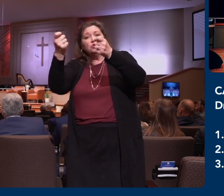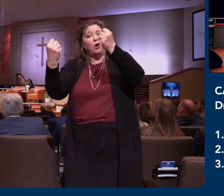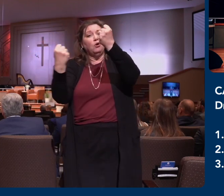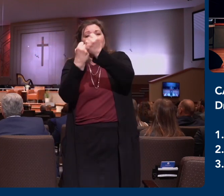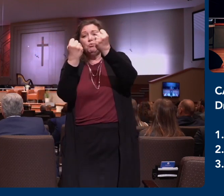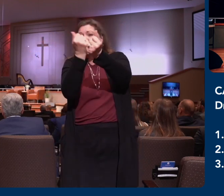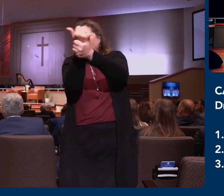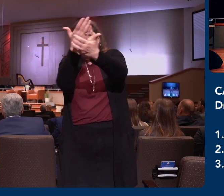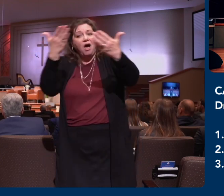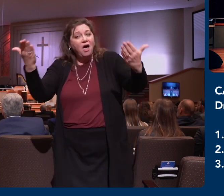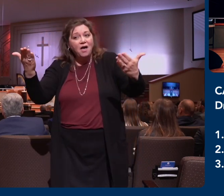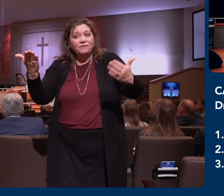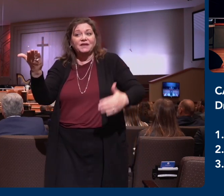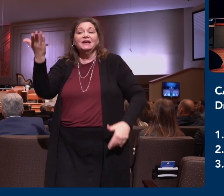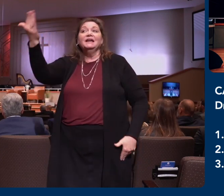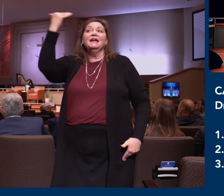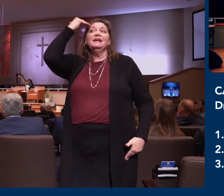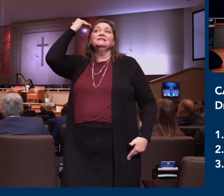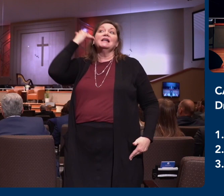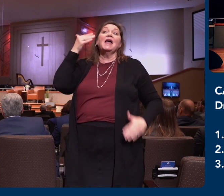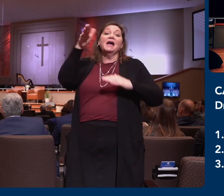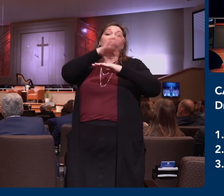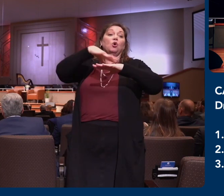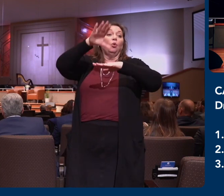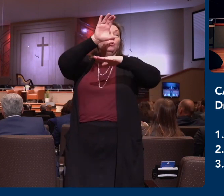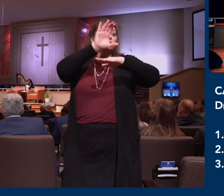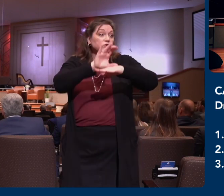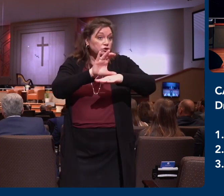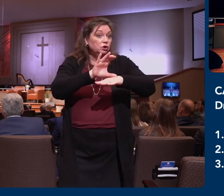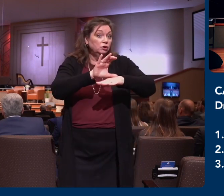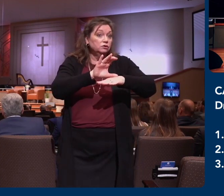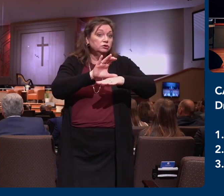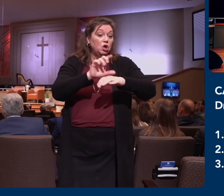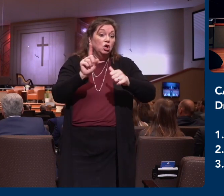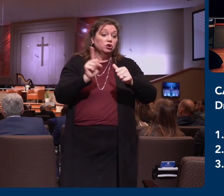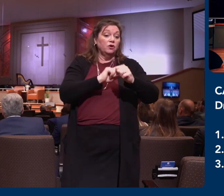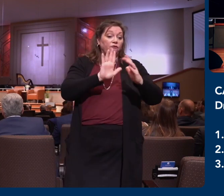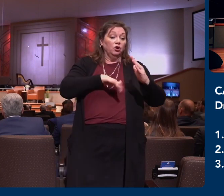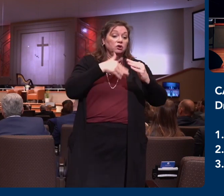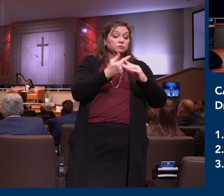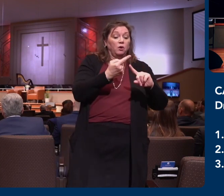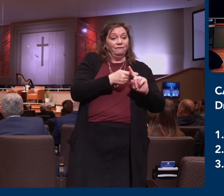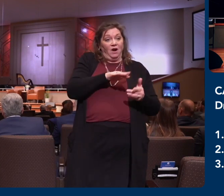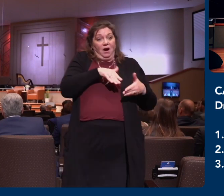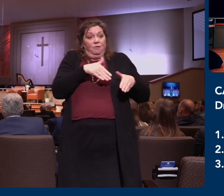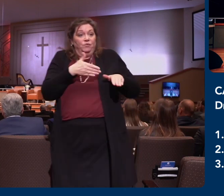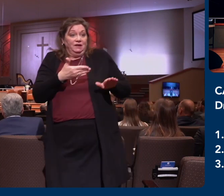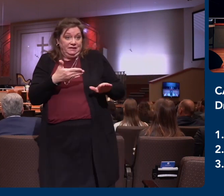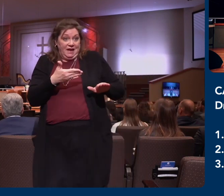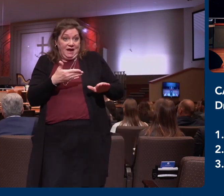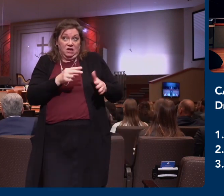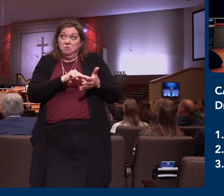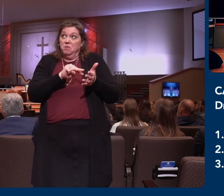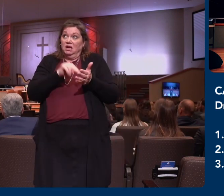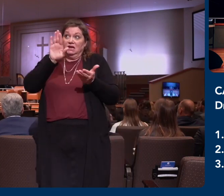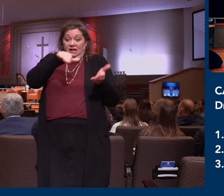church, who is the beginning, the firstborn from the dead. That in all things, he, speaking of Christ, might have